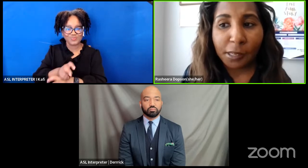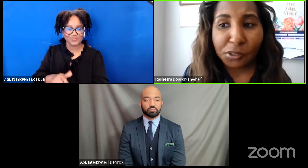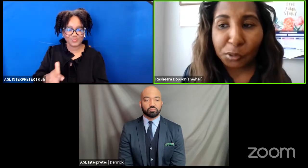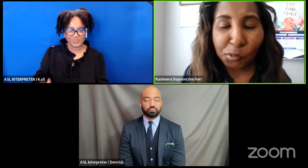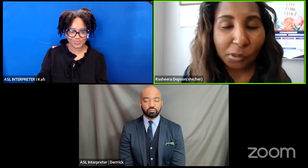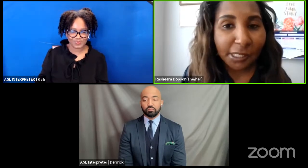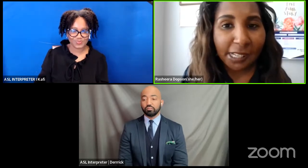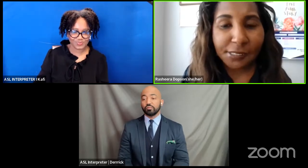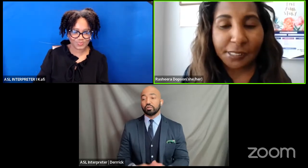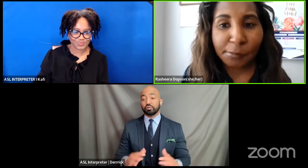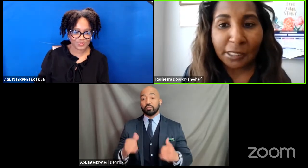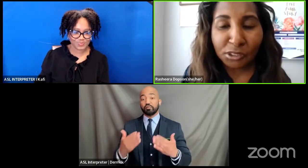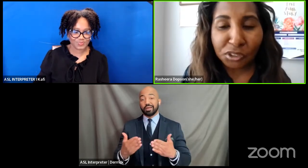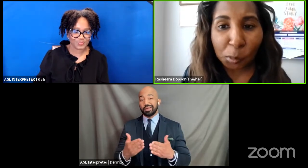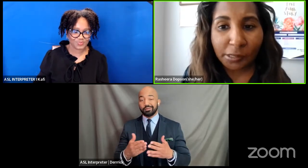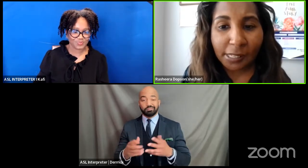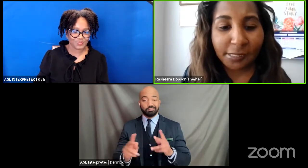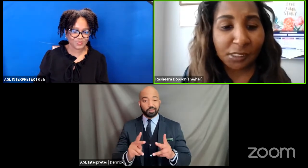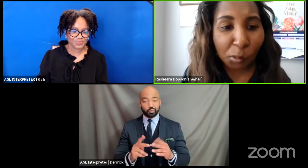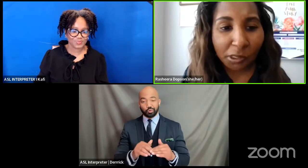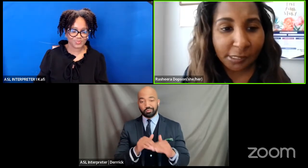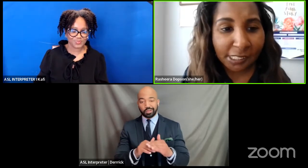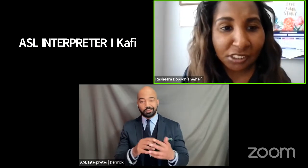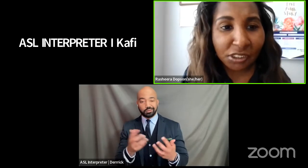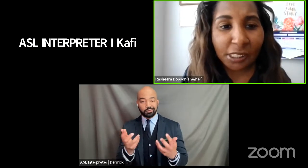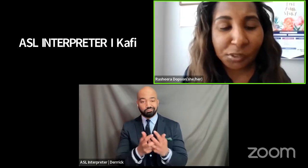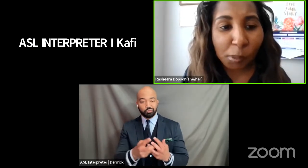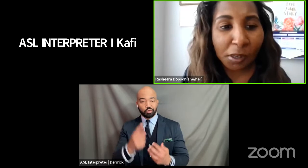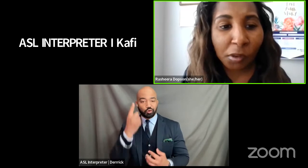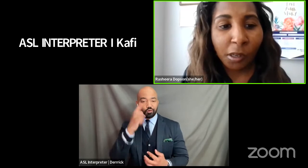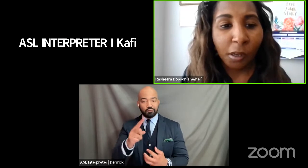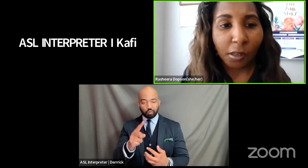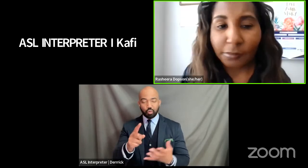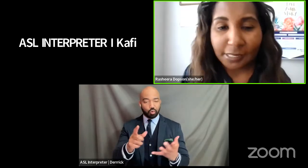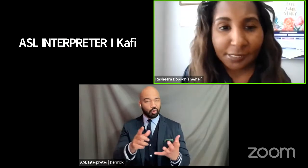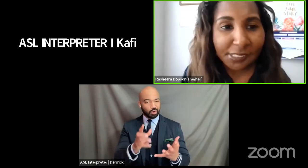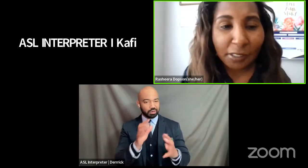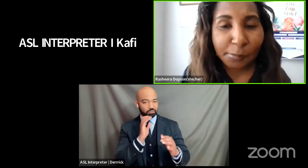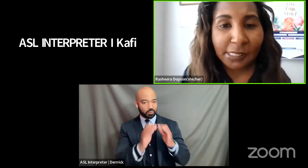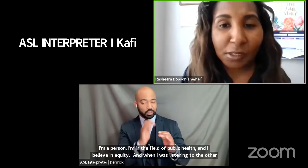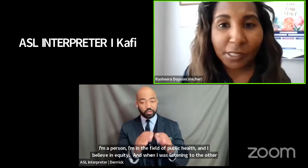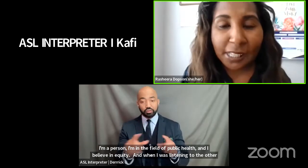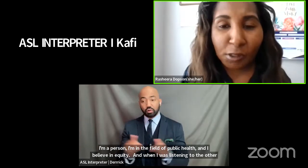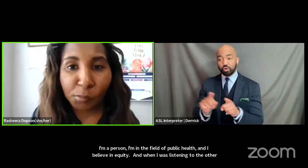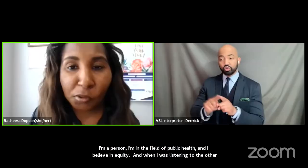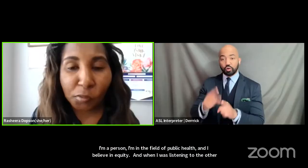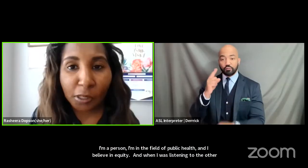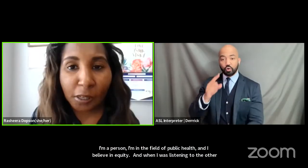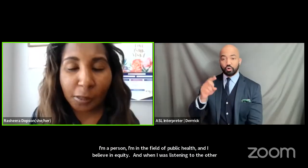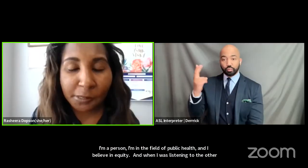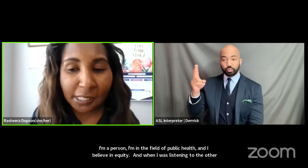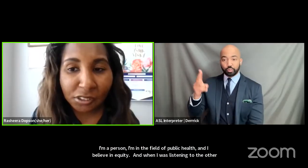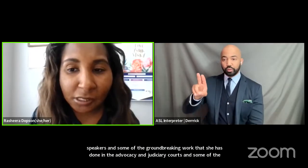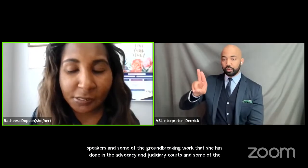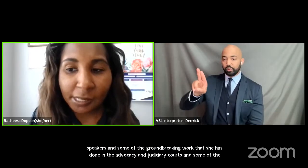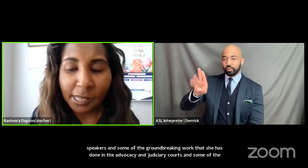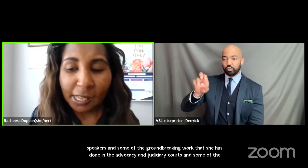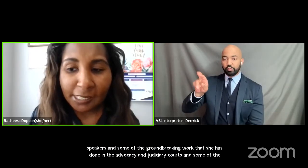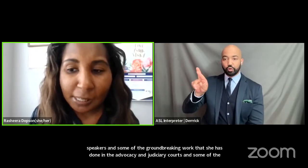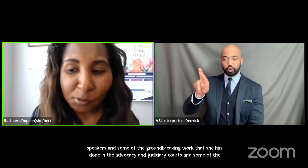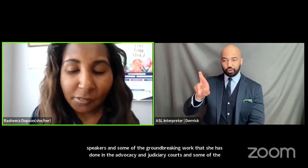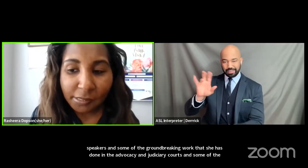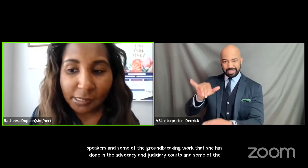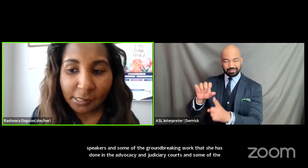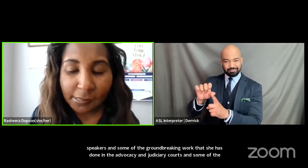the the uber case and making sure that these organizations as well like i said are being held accountable for accommodations